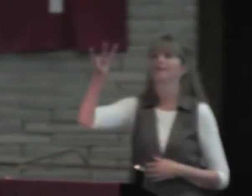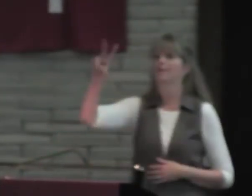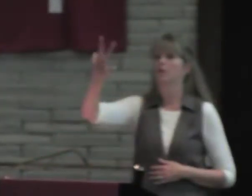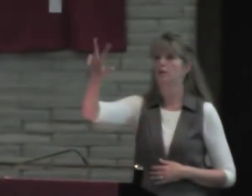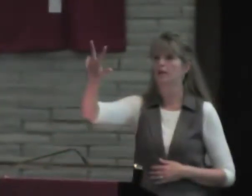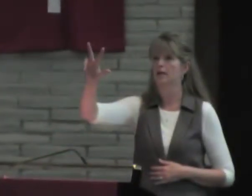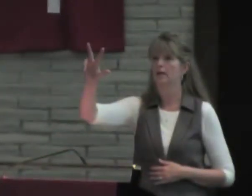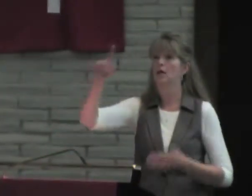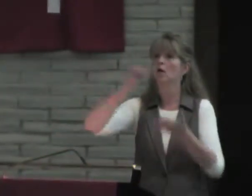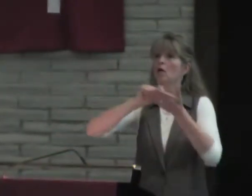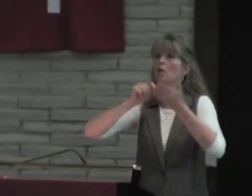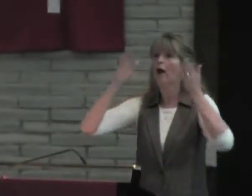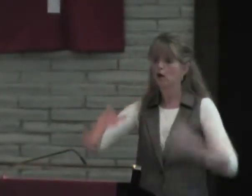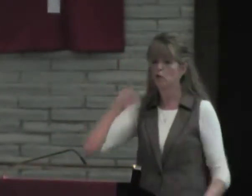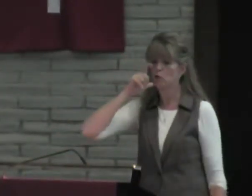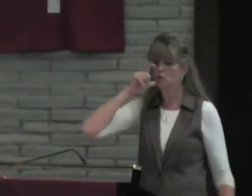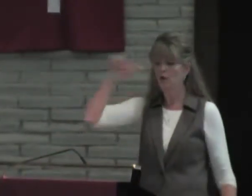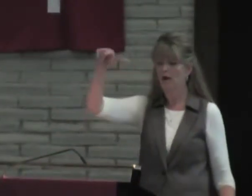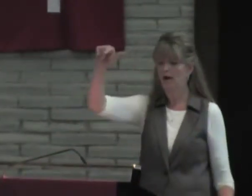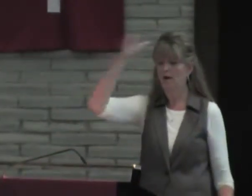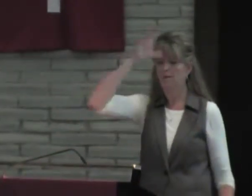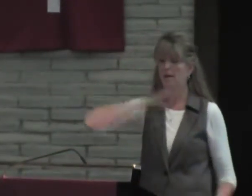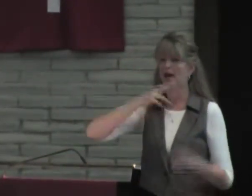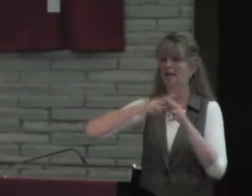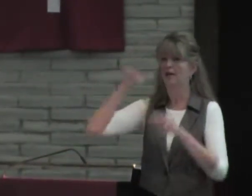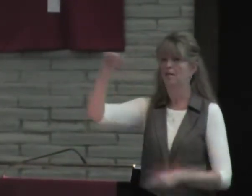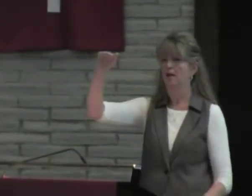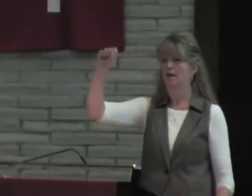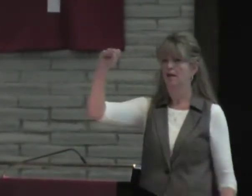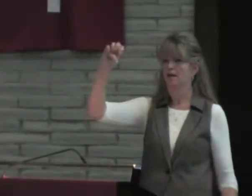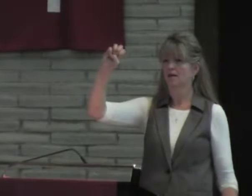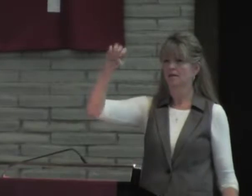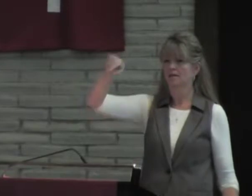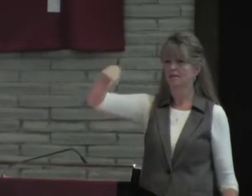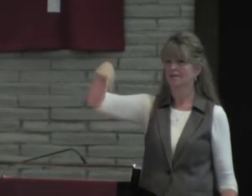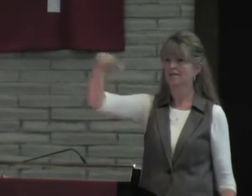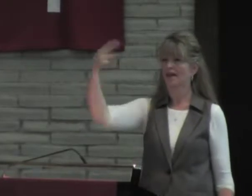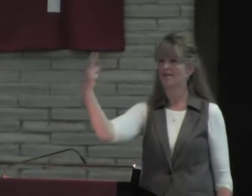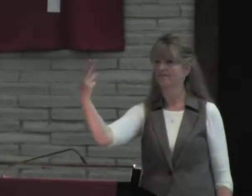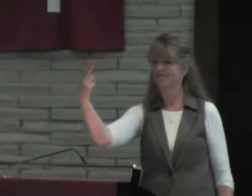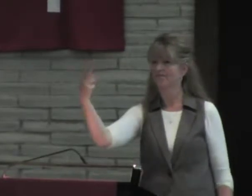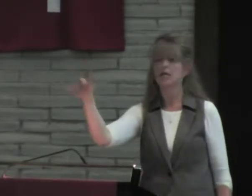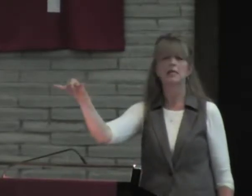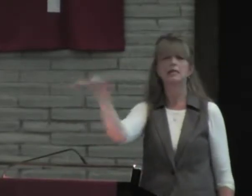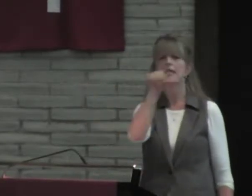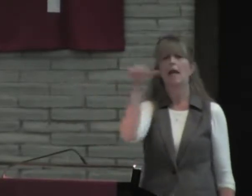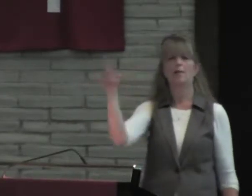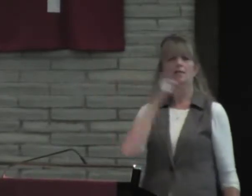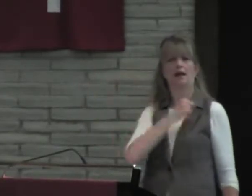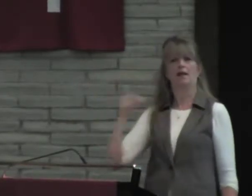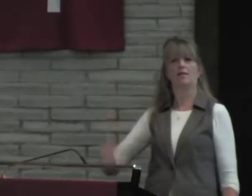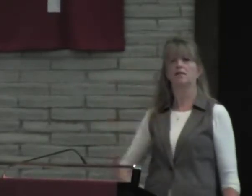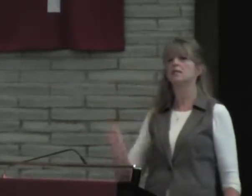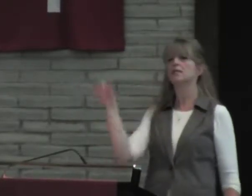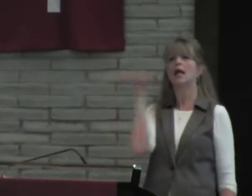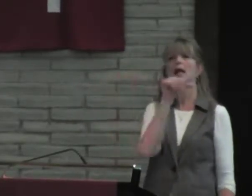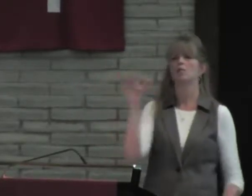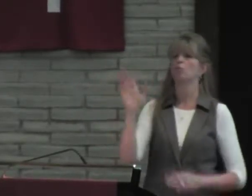So in Psalm 73, the man's name is Asaph. It's his name